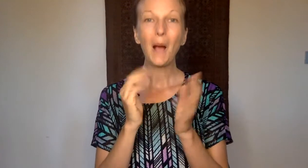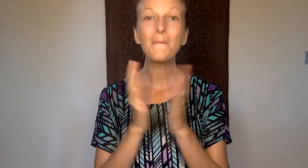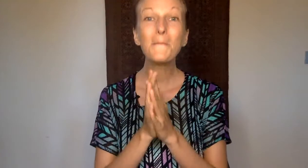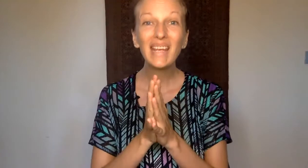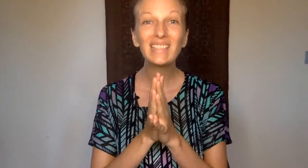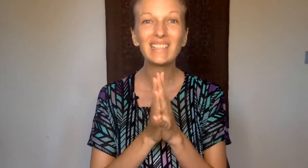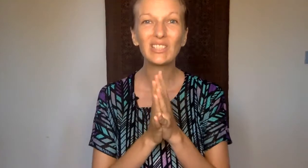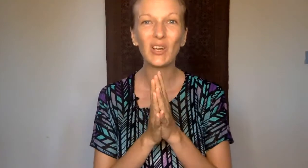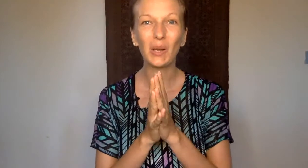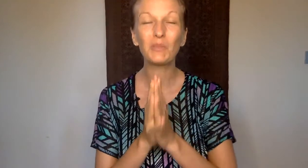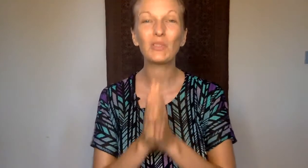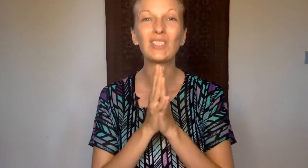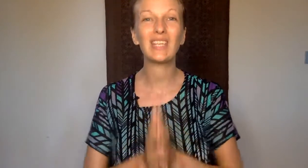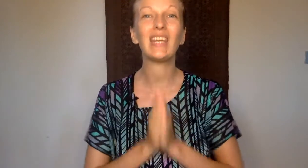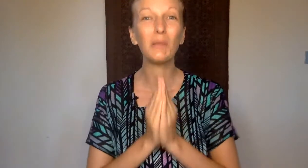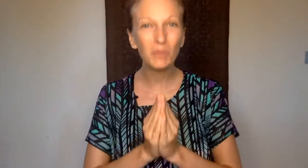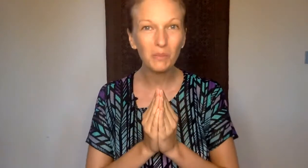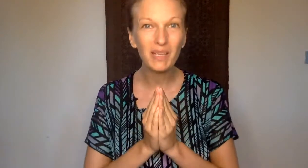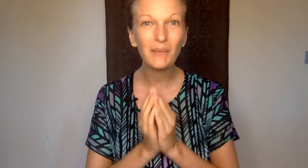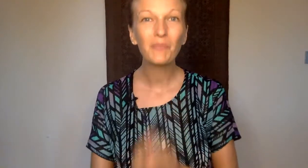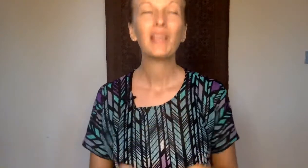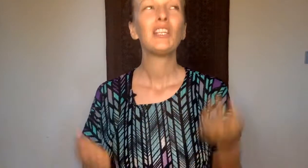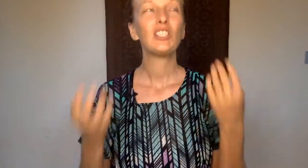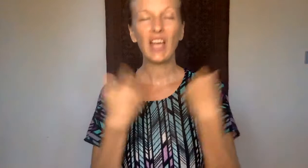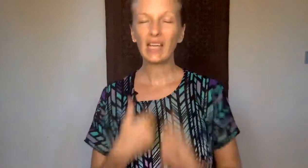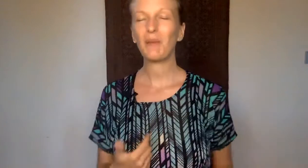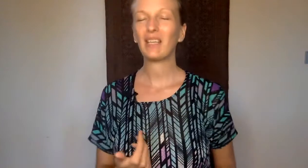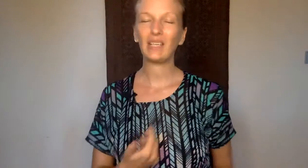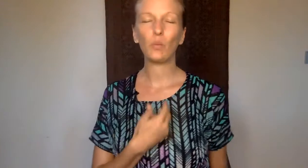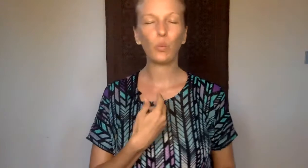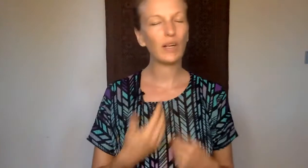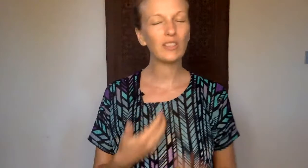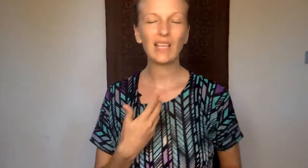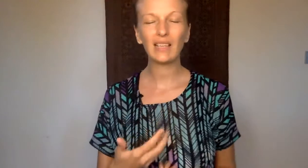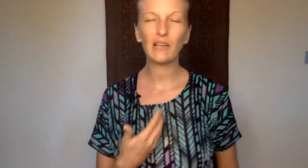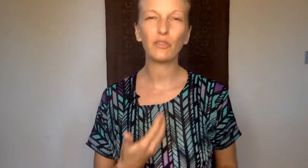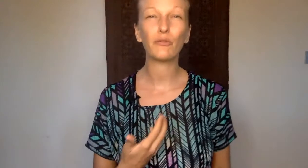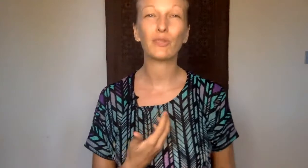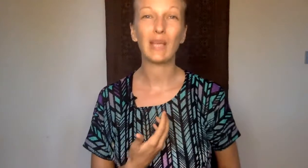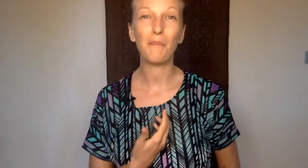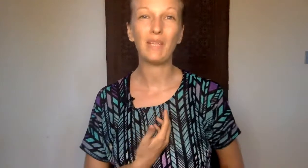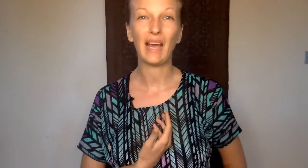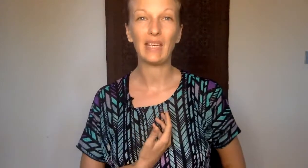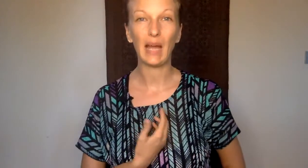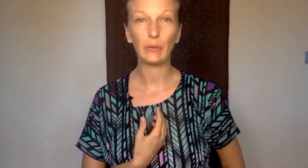Amazing job. So just take a moment. Check back in. Where's that level of resentment at now?